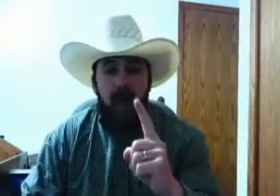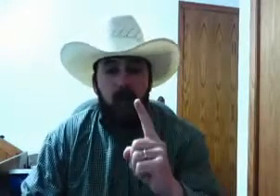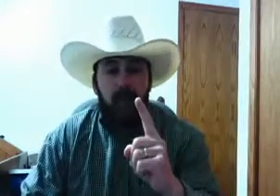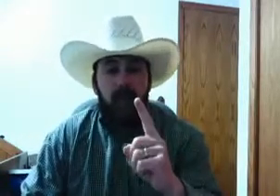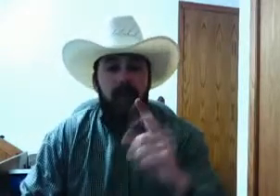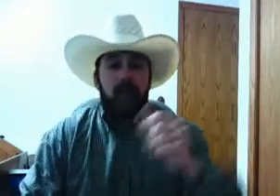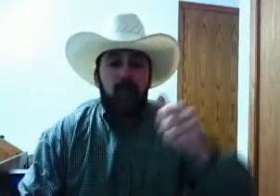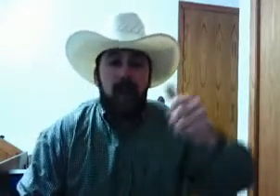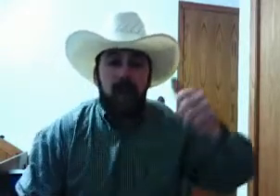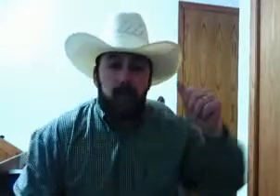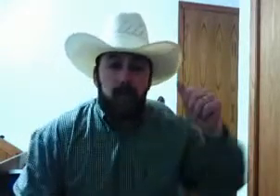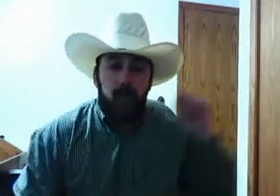and you drive on the parkway.